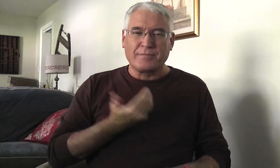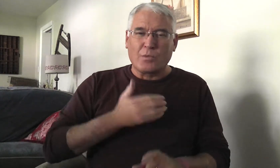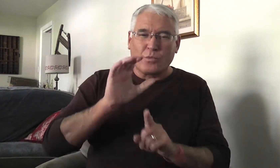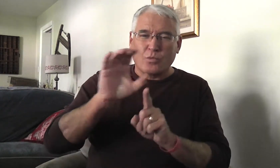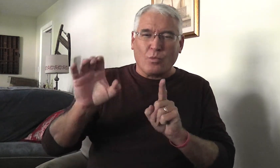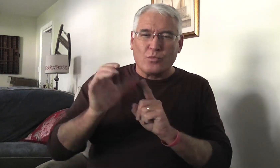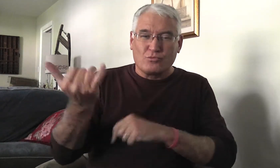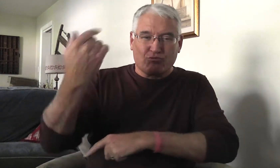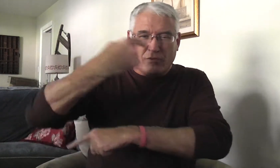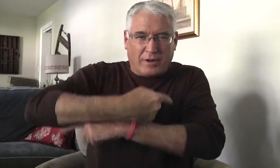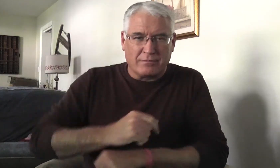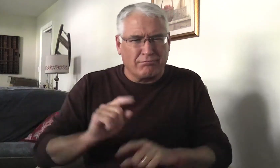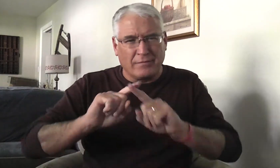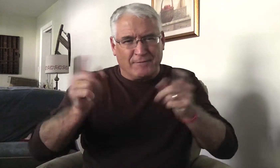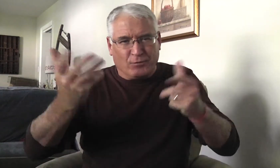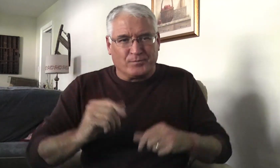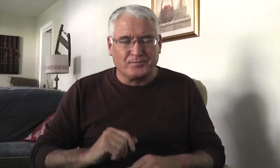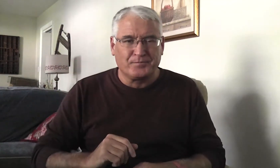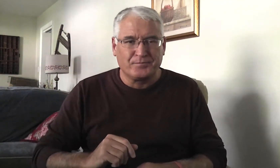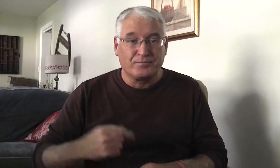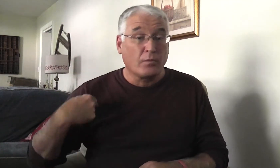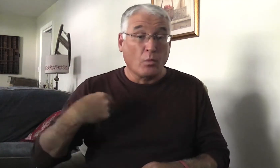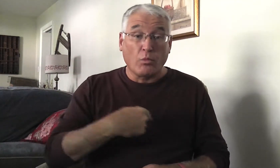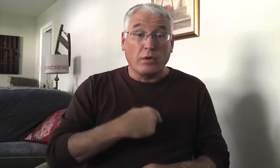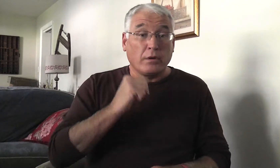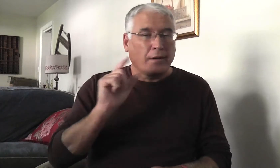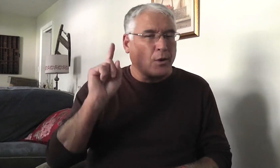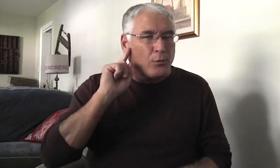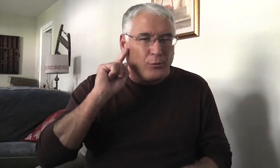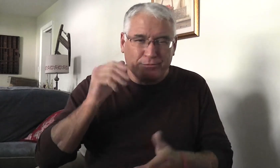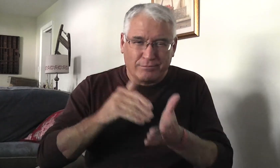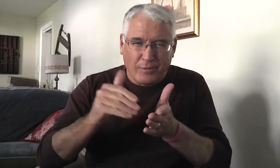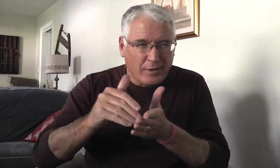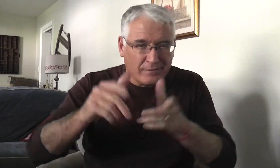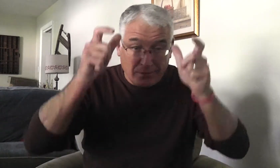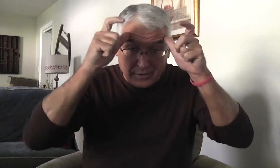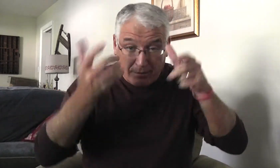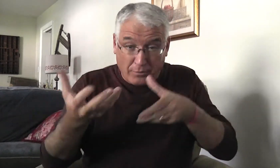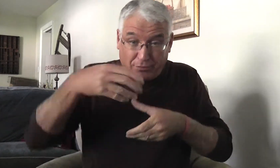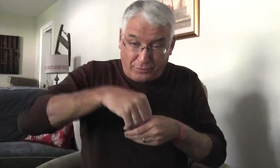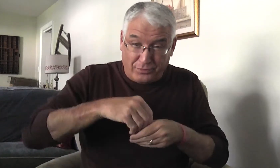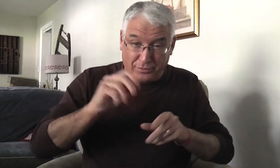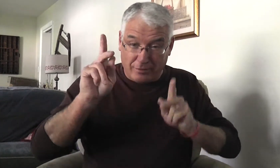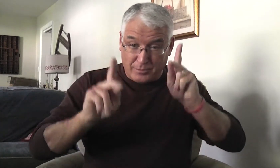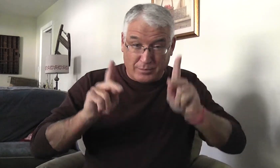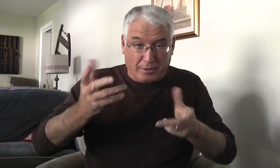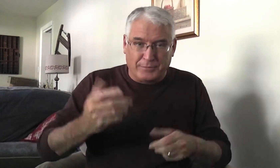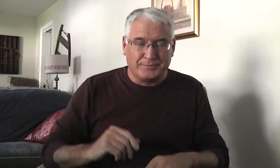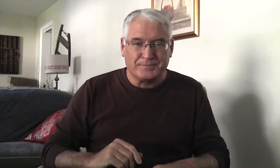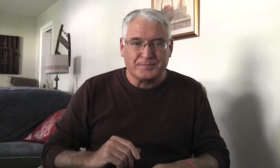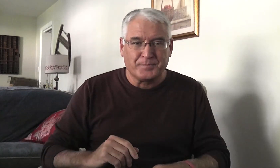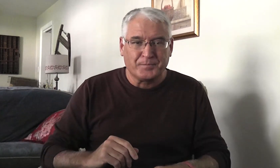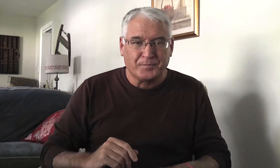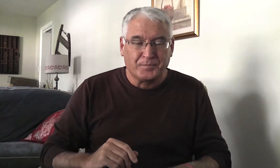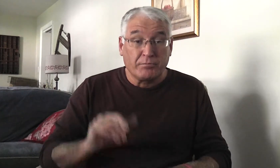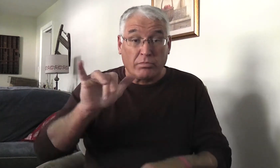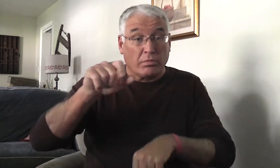happening. And it's because during our culture today, it's different. We don't hear often about this or at all about